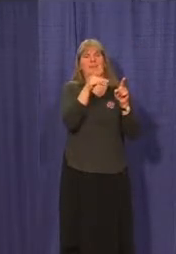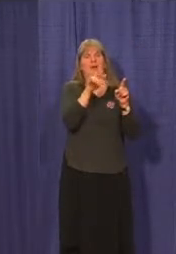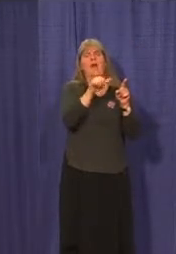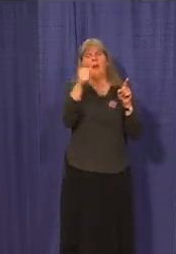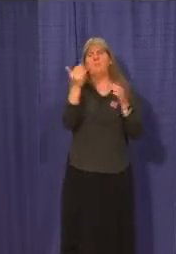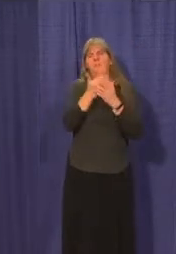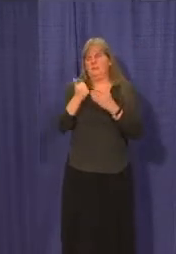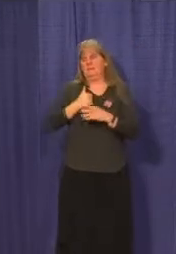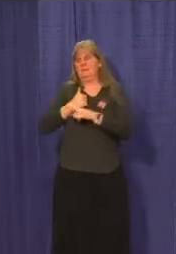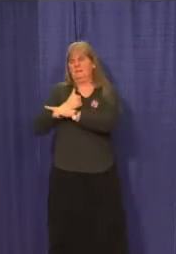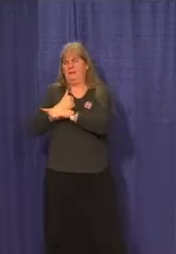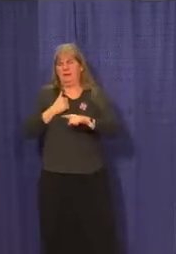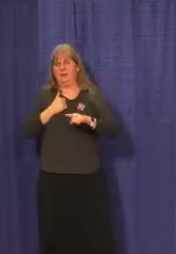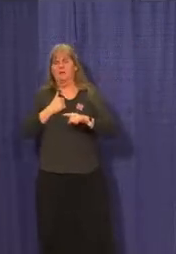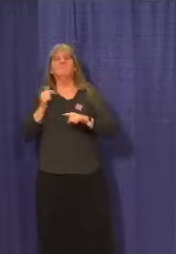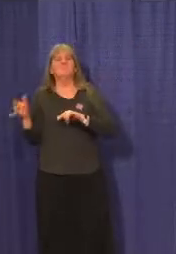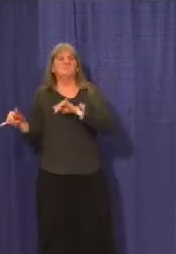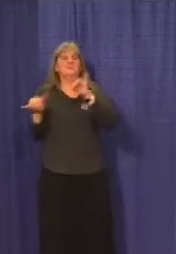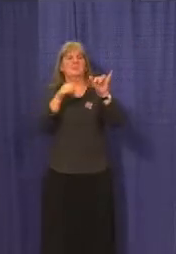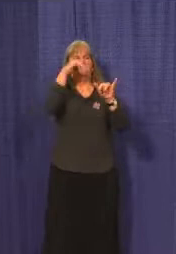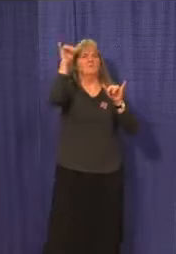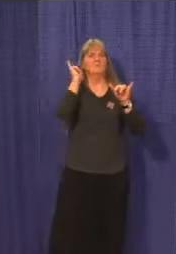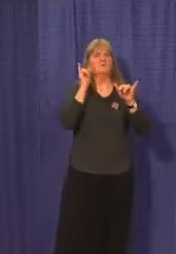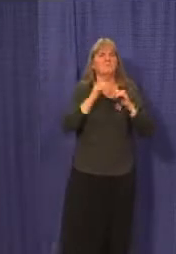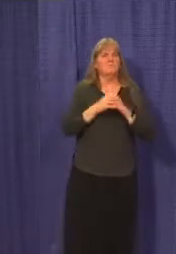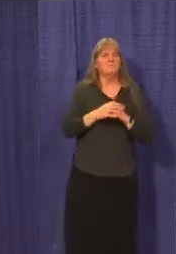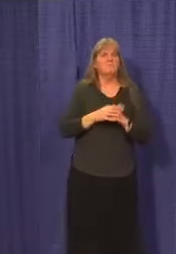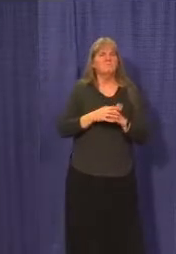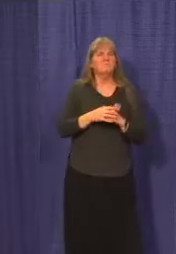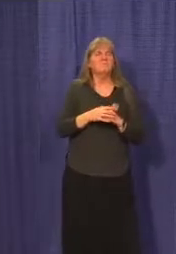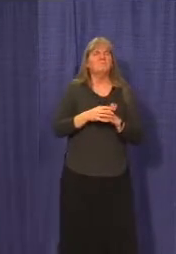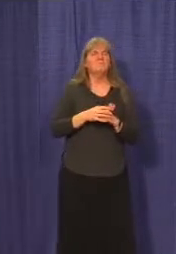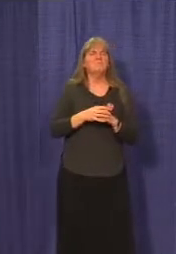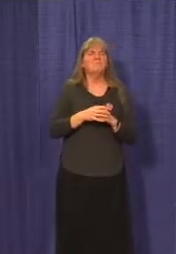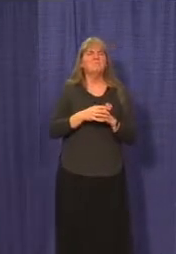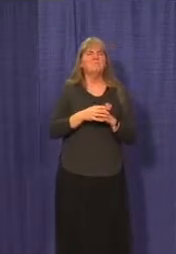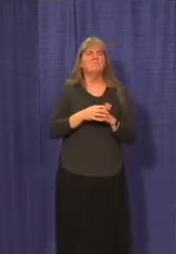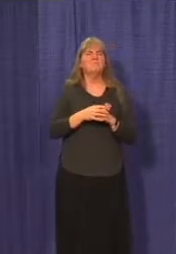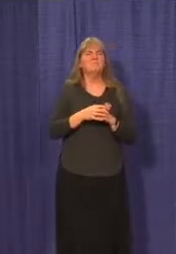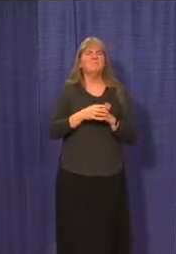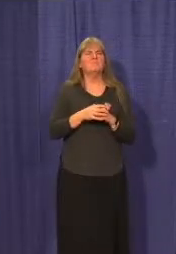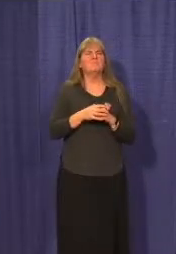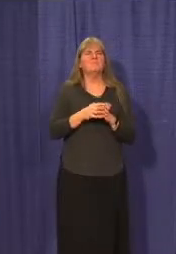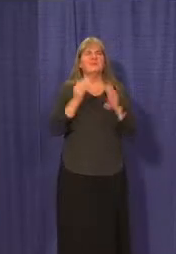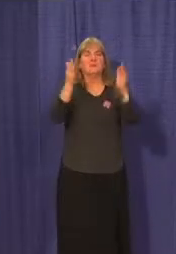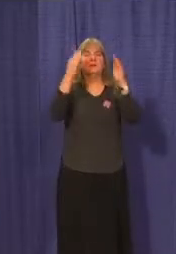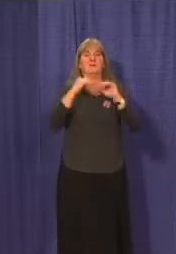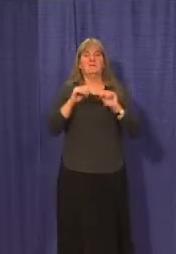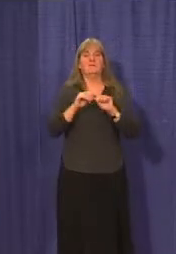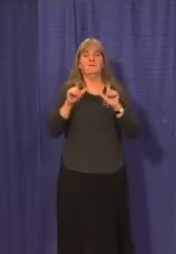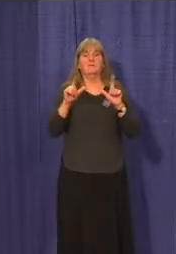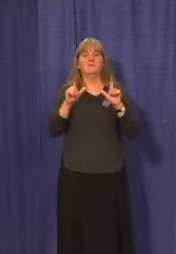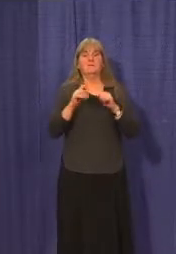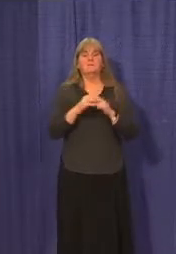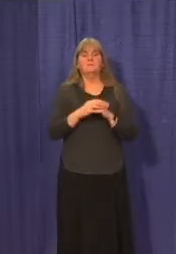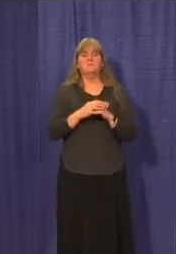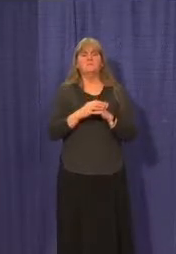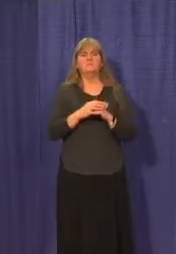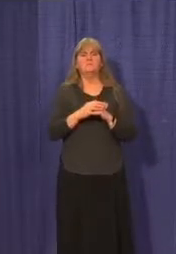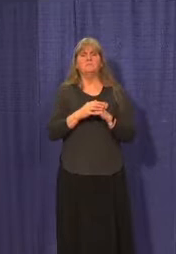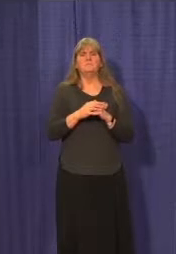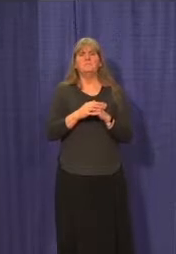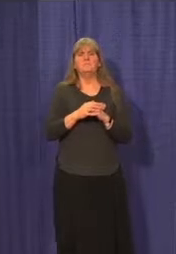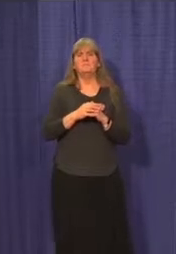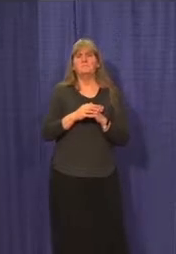or mirrors what we see in the rest of the country. And then if we go to the next slide, this is